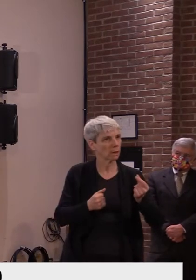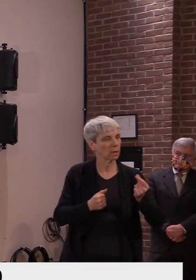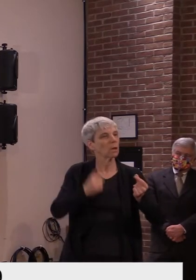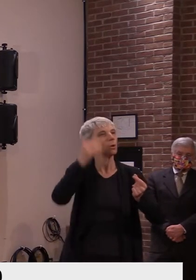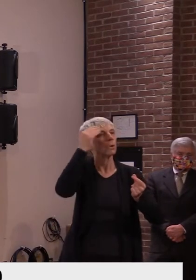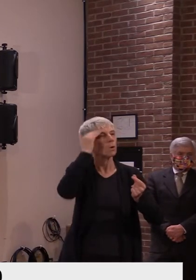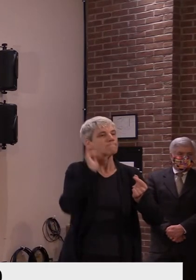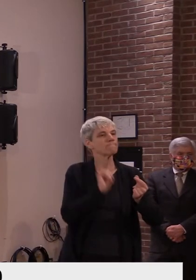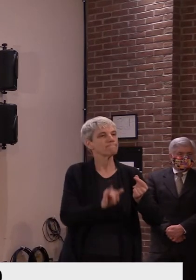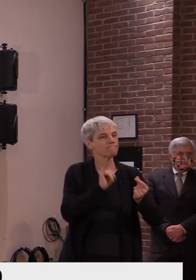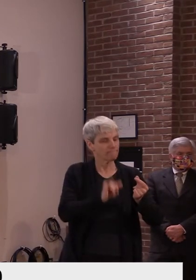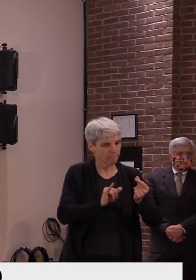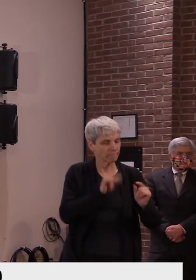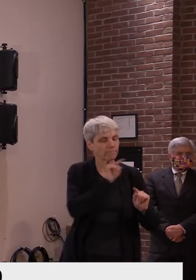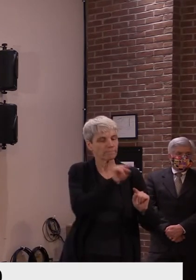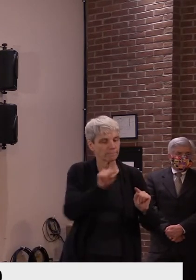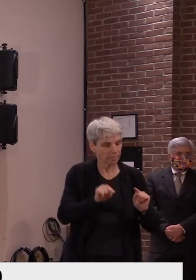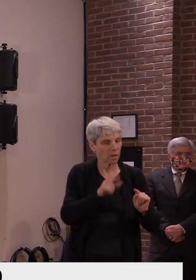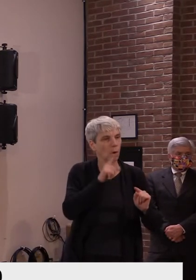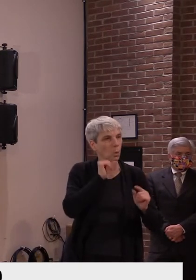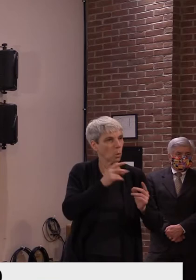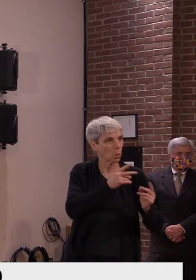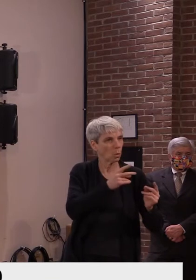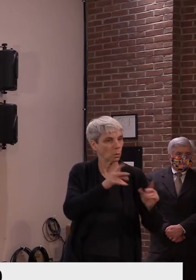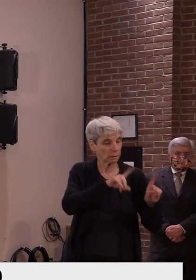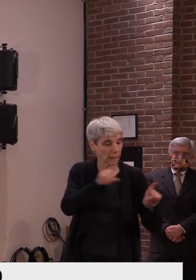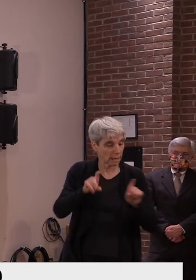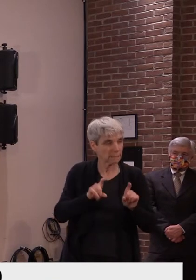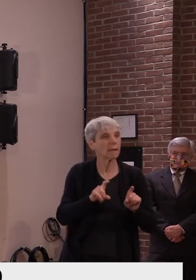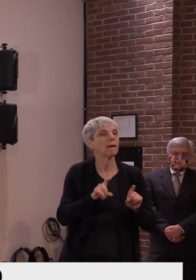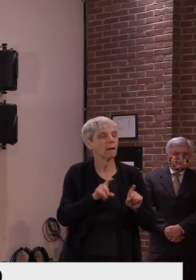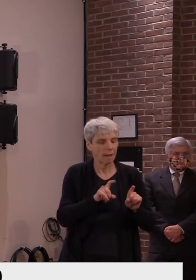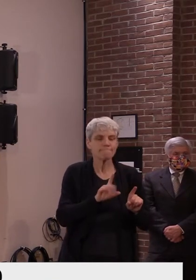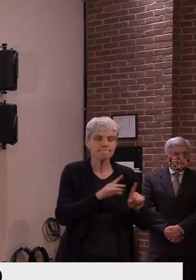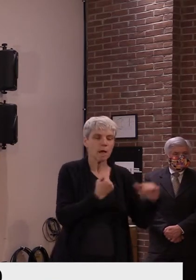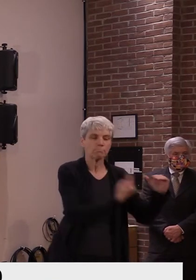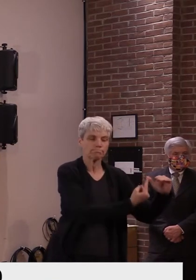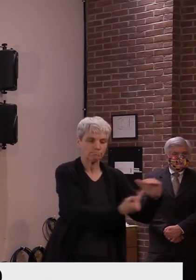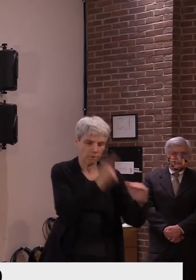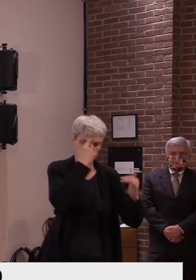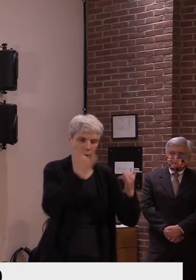for the people that are tested on a very rapid basis if they need to isolate.